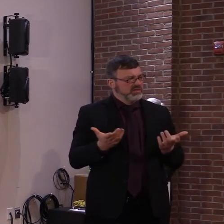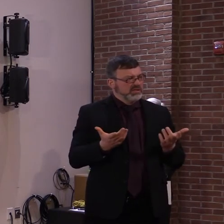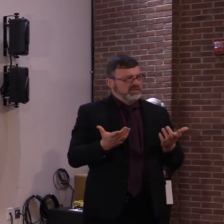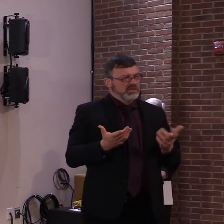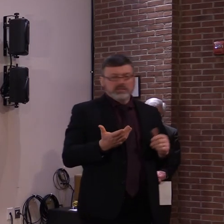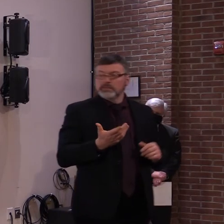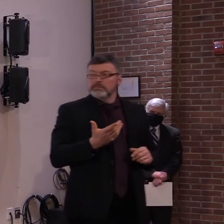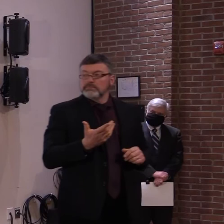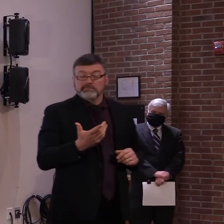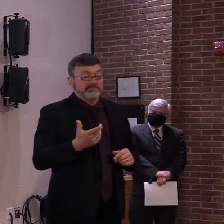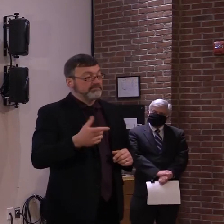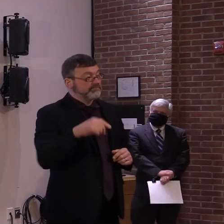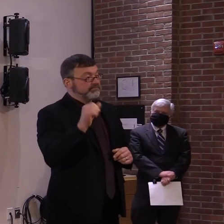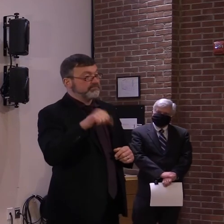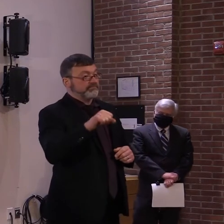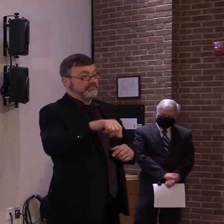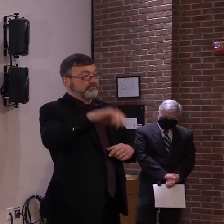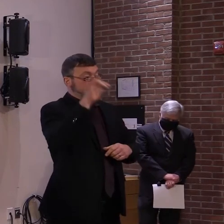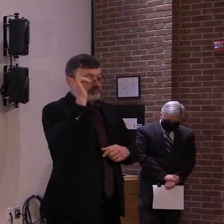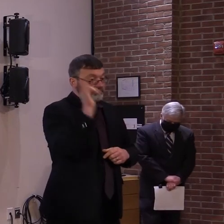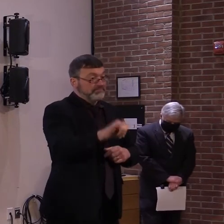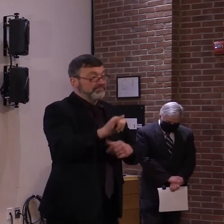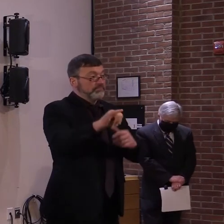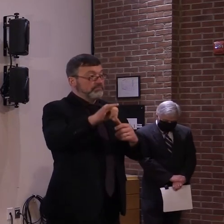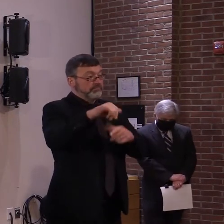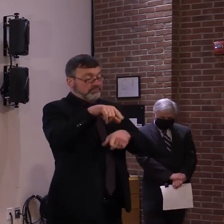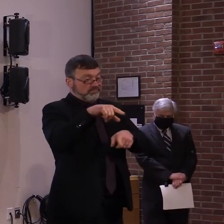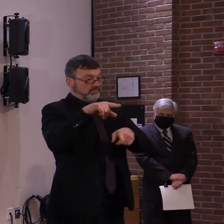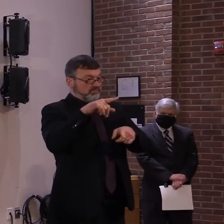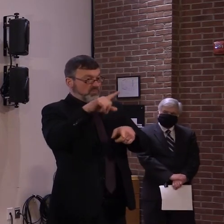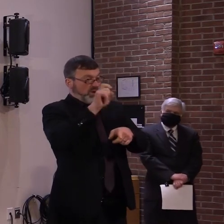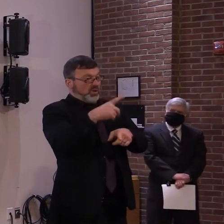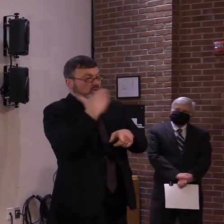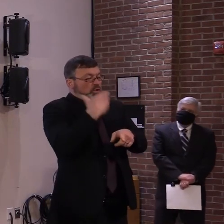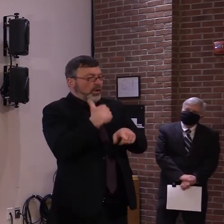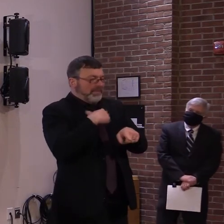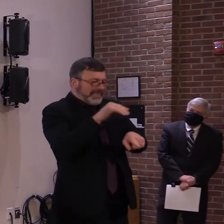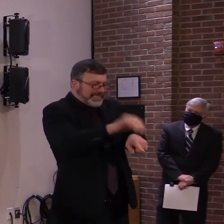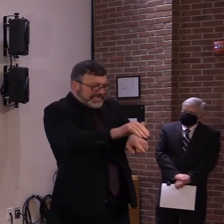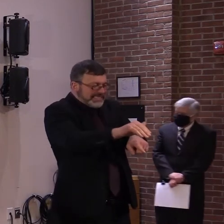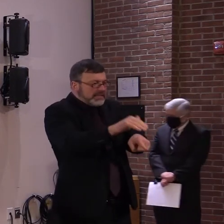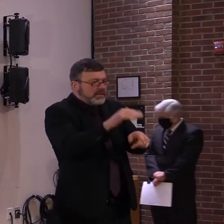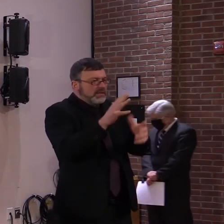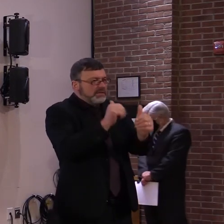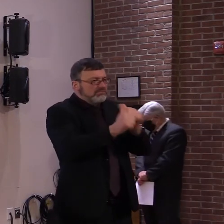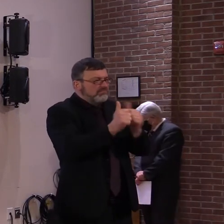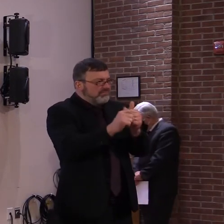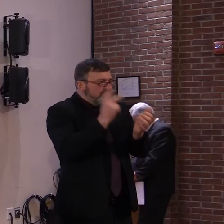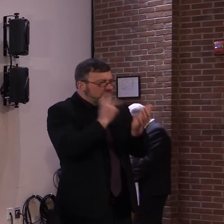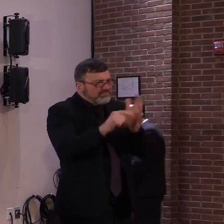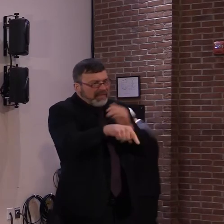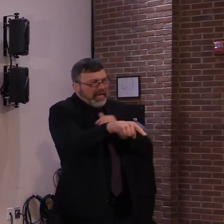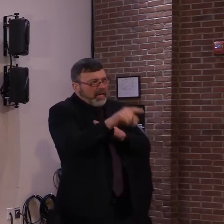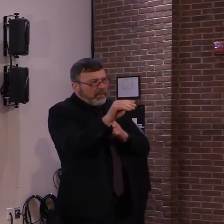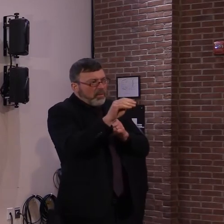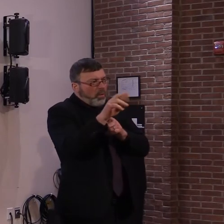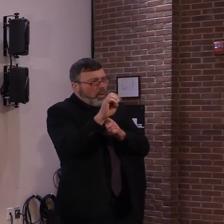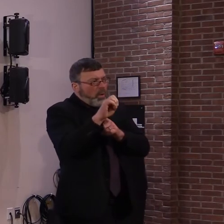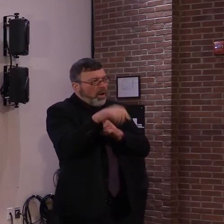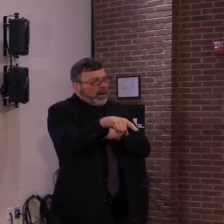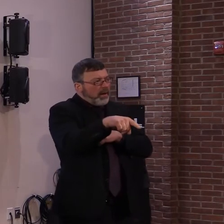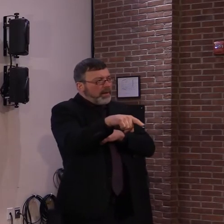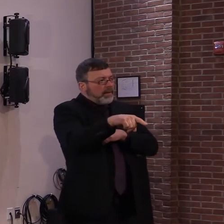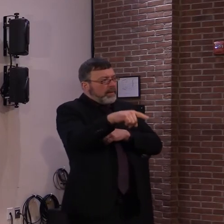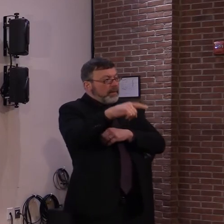have spoken to some of the, I think the VPA about extending the season, maybe going into a different,